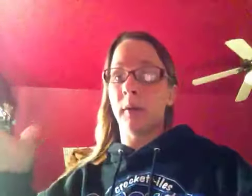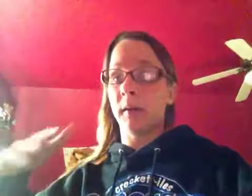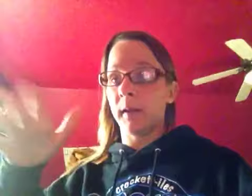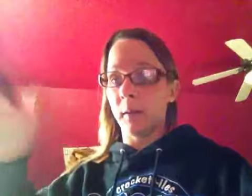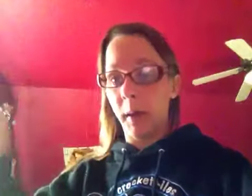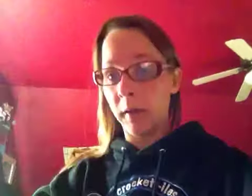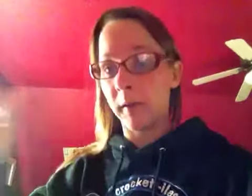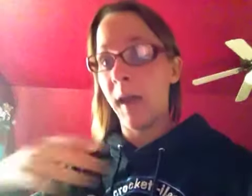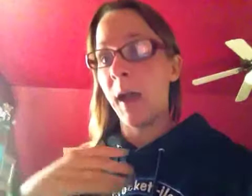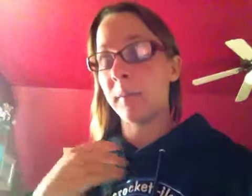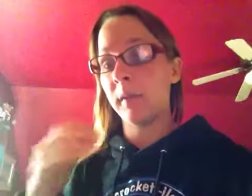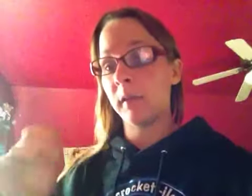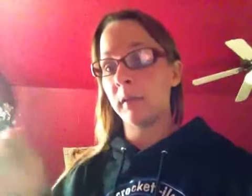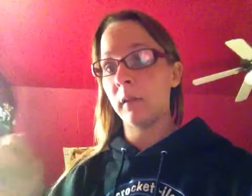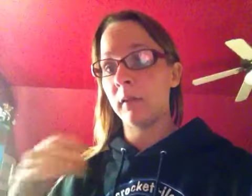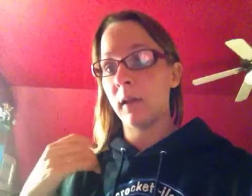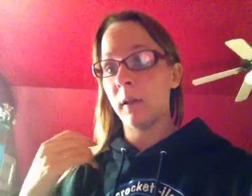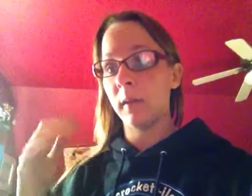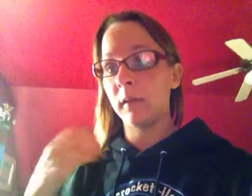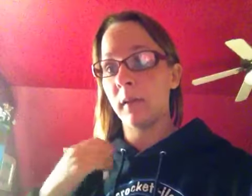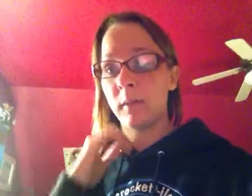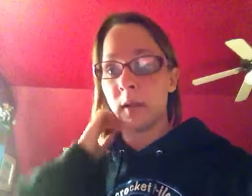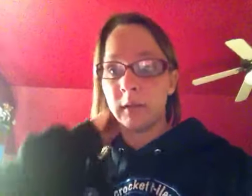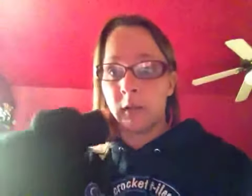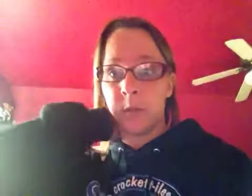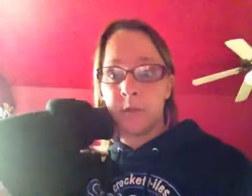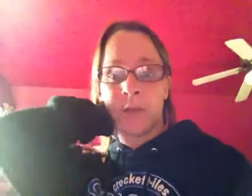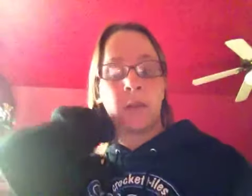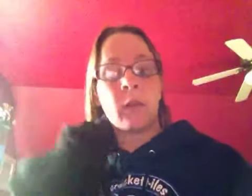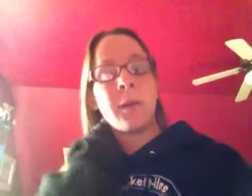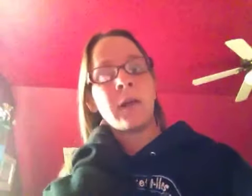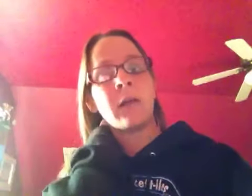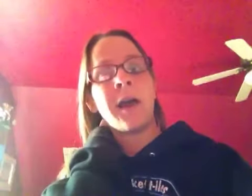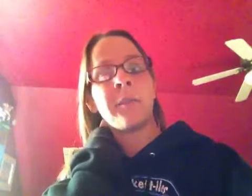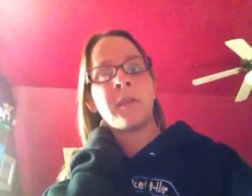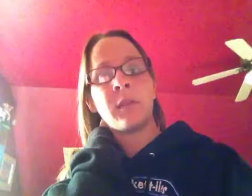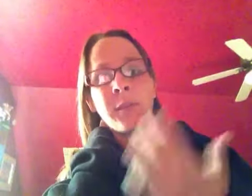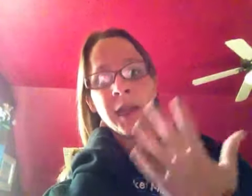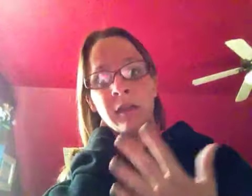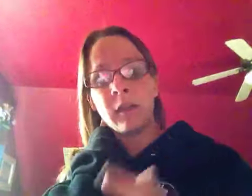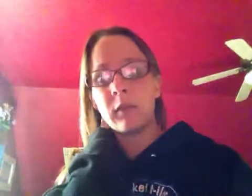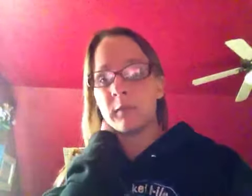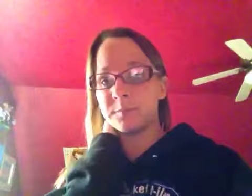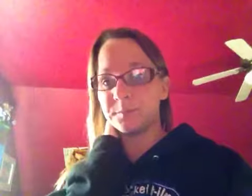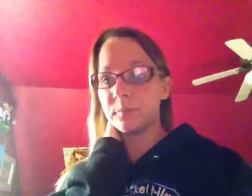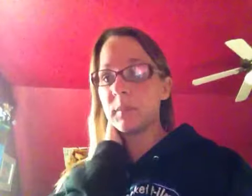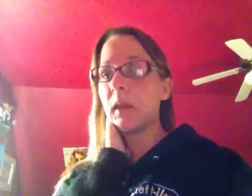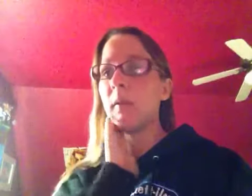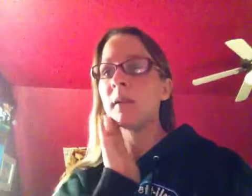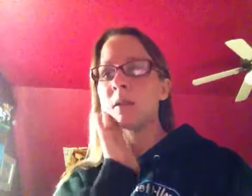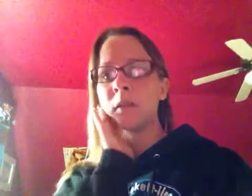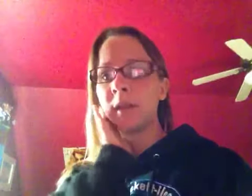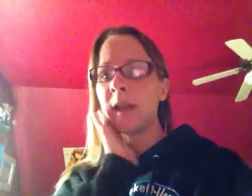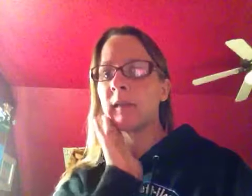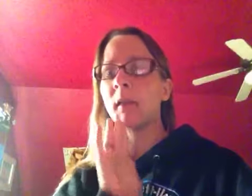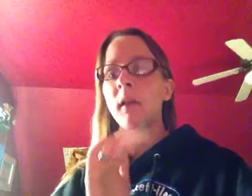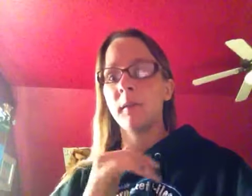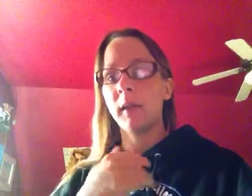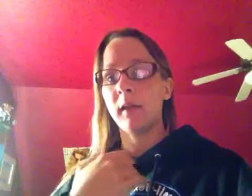on like the bottle caps and then you just they just give you like the number that's on the bottle caps of the paint which is really nice because